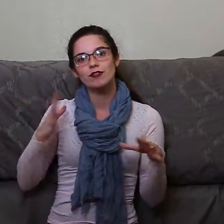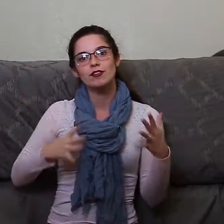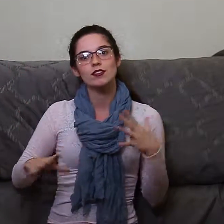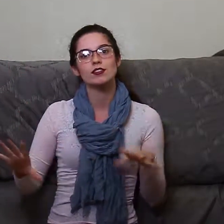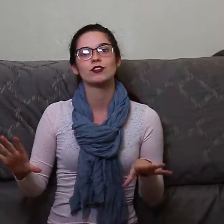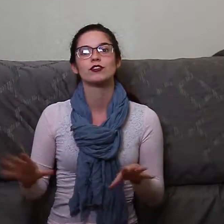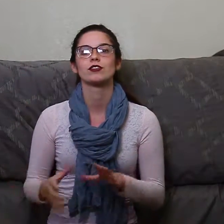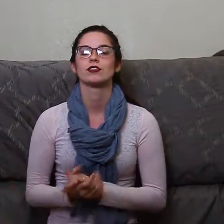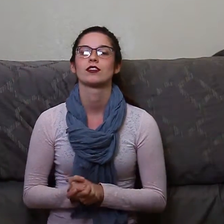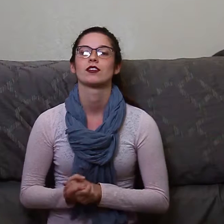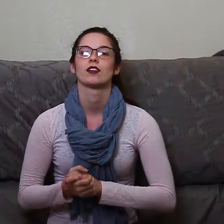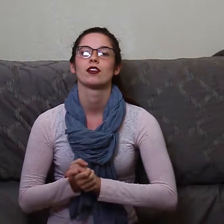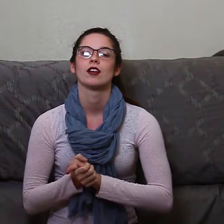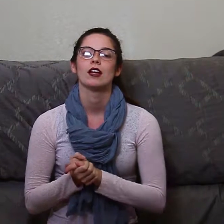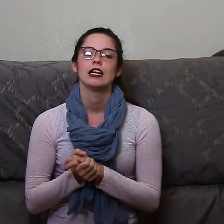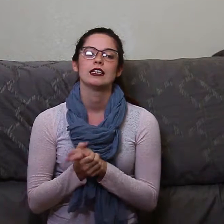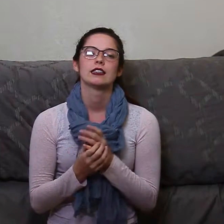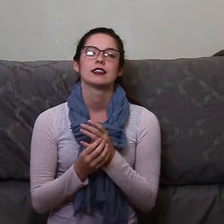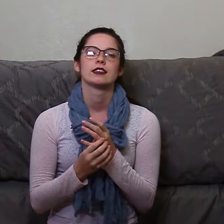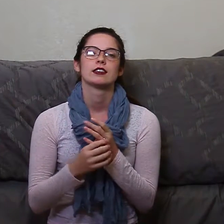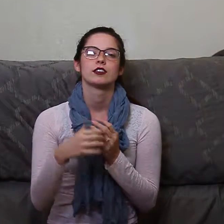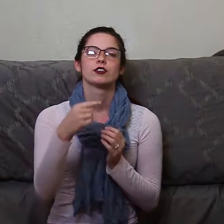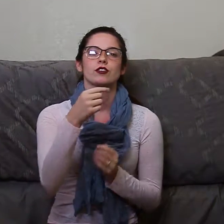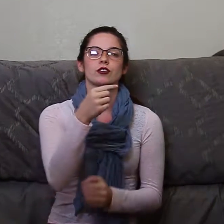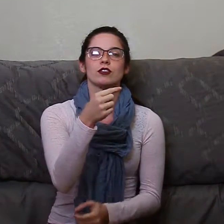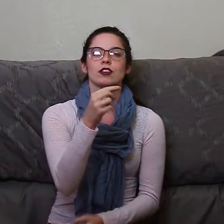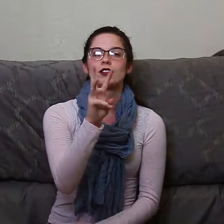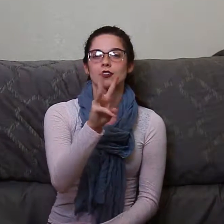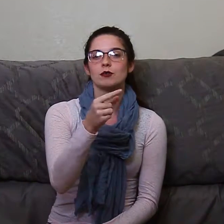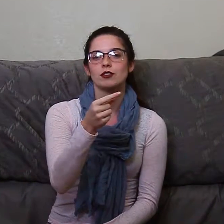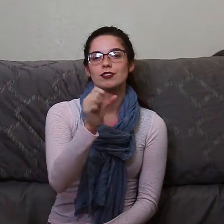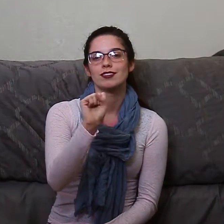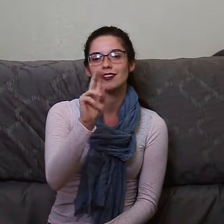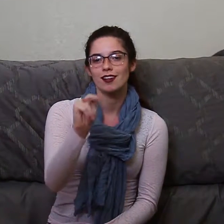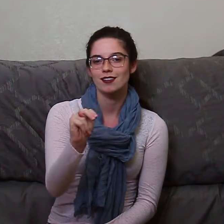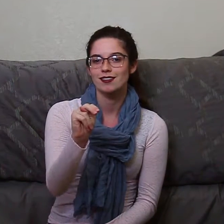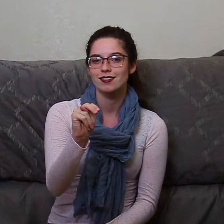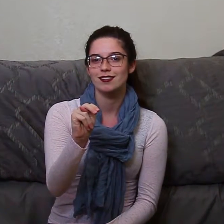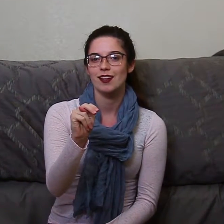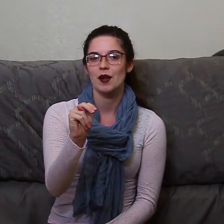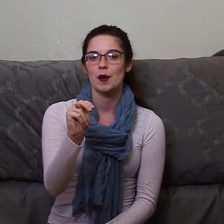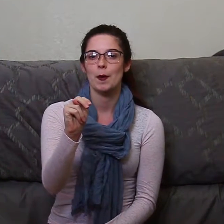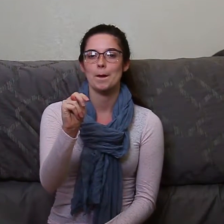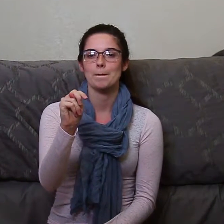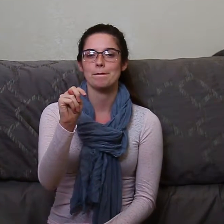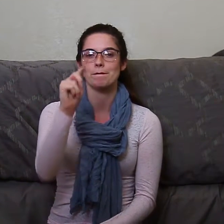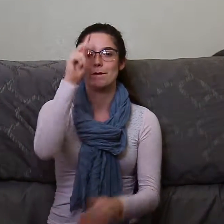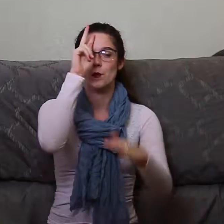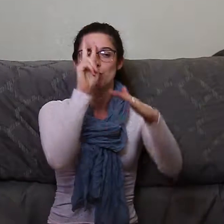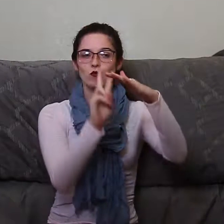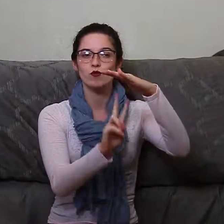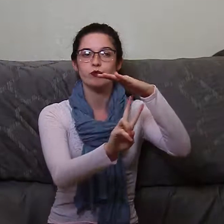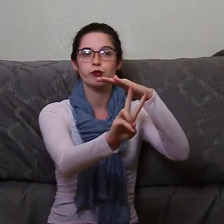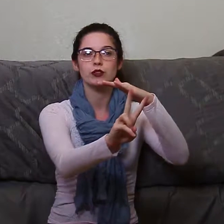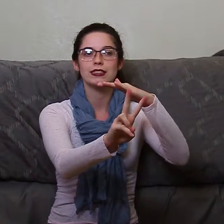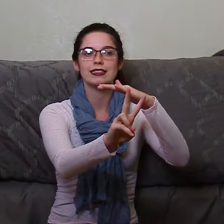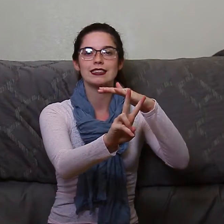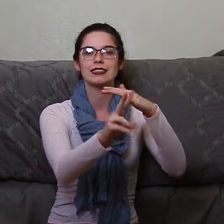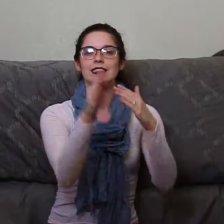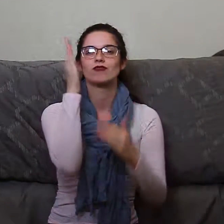do themselves. And to keep ahead of the trend cycle, WGSN predicts two years in advance. That's as long as we can really look